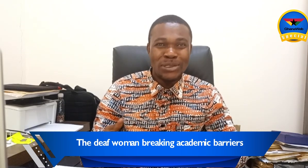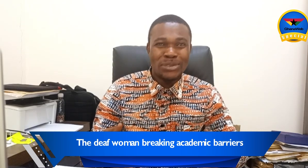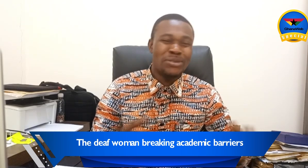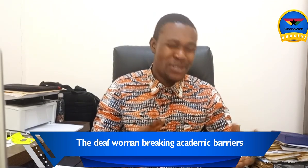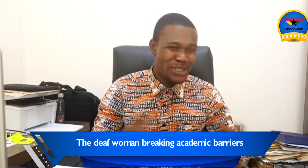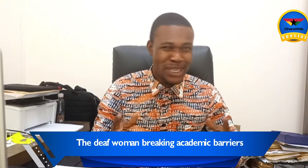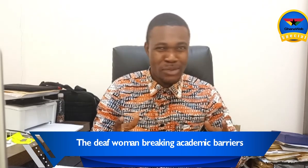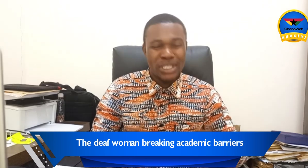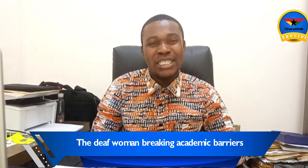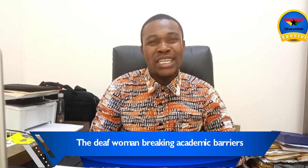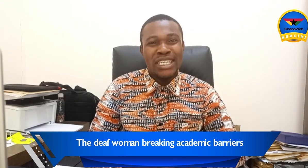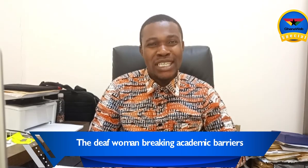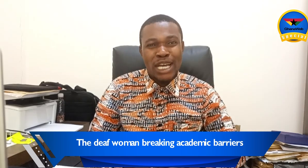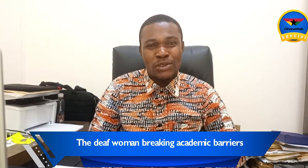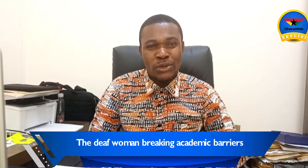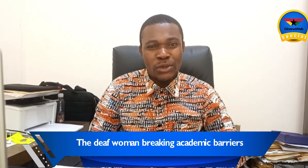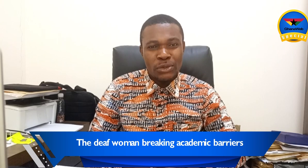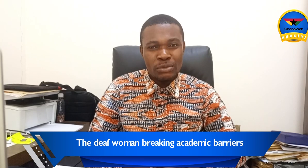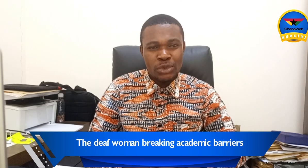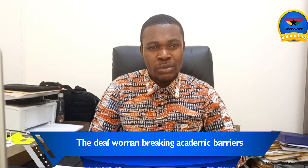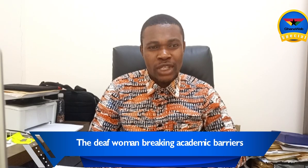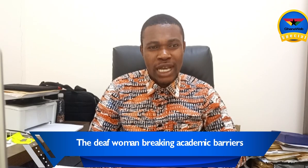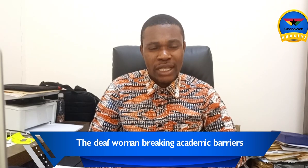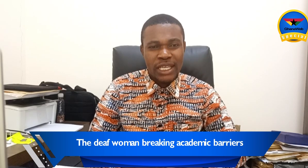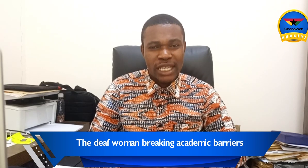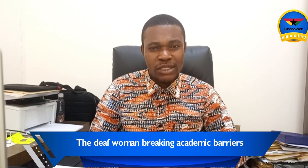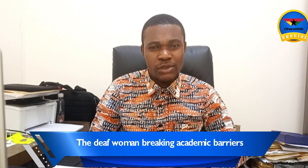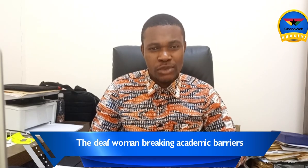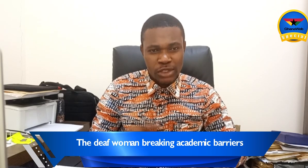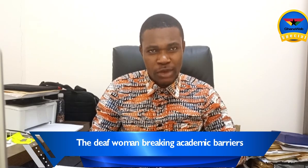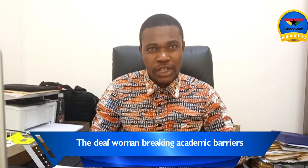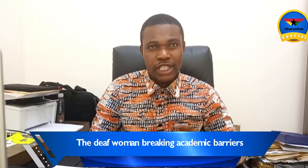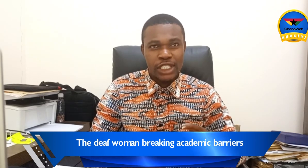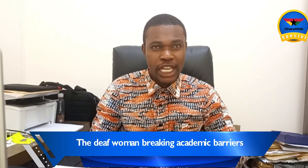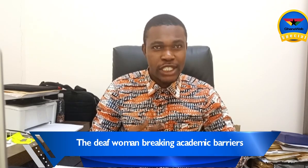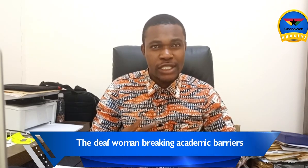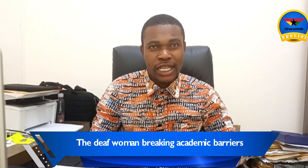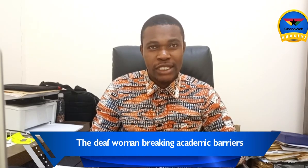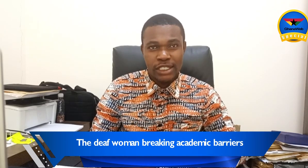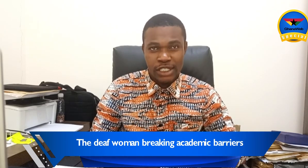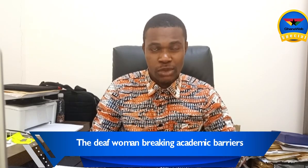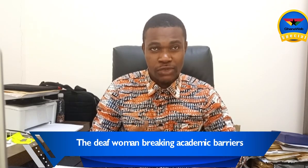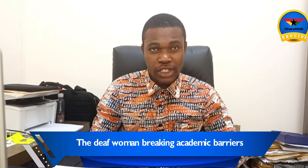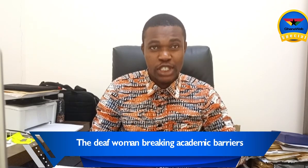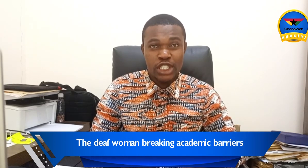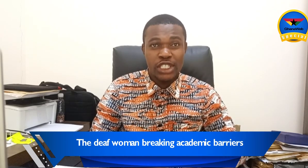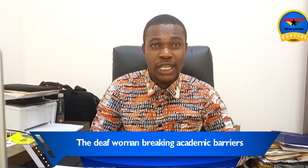you to get a point. Yeah. So I think that those were some of the challenges that she was facing initially.